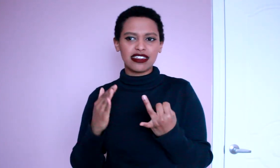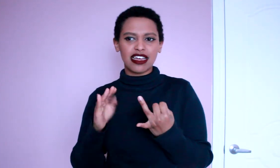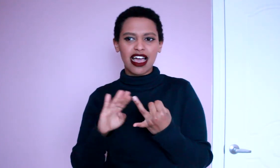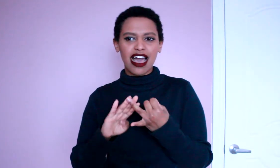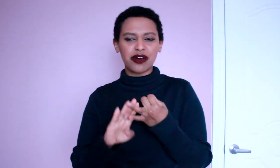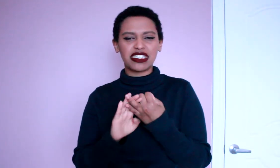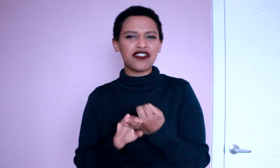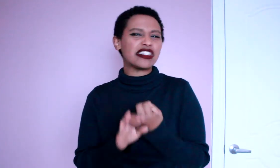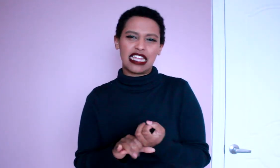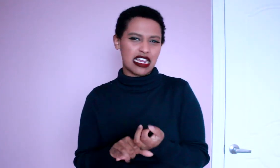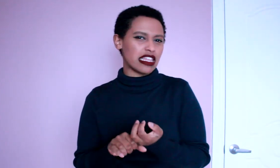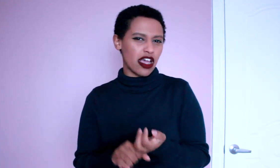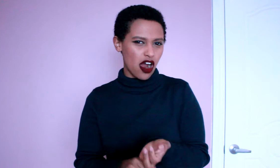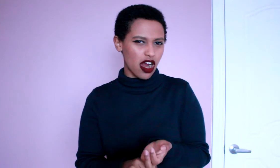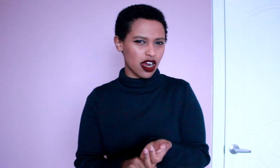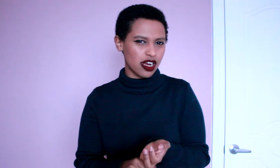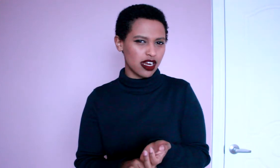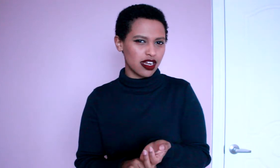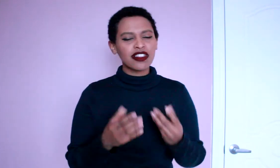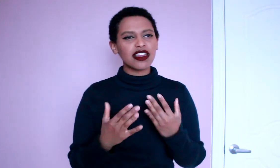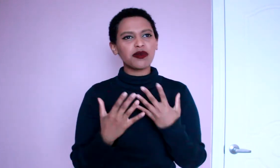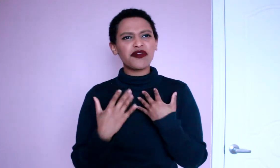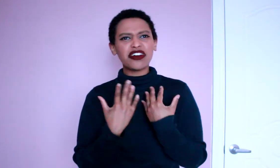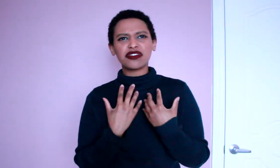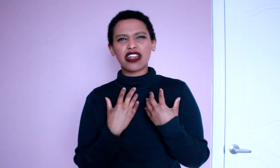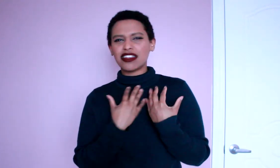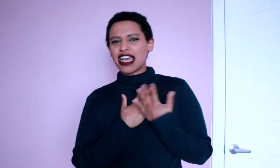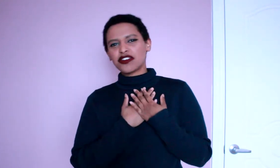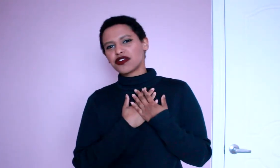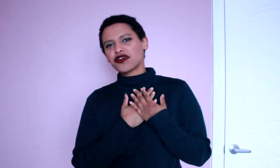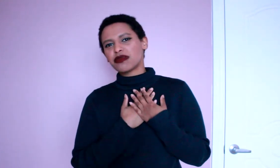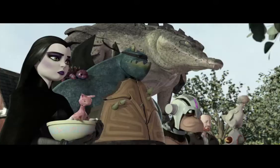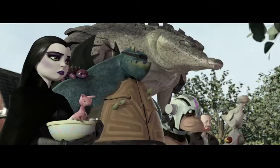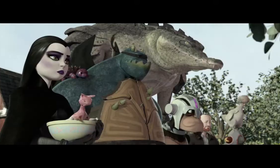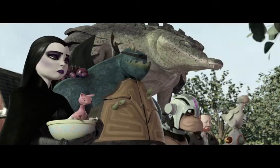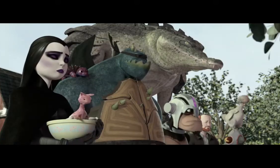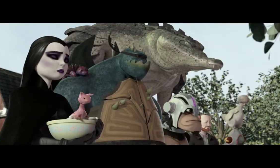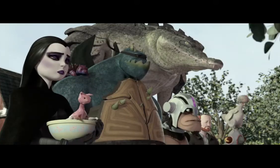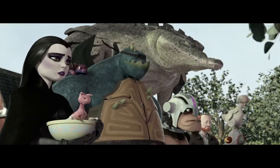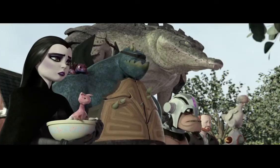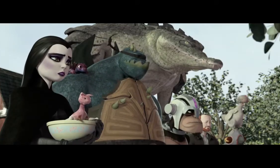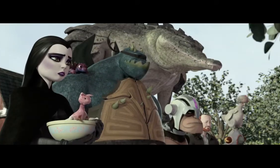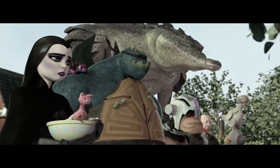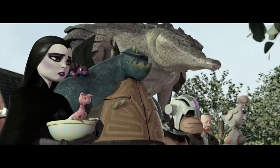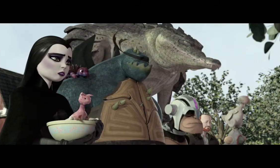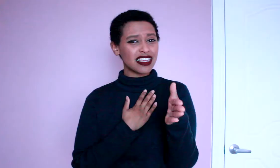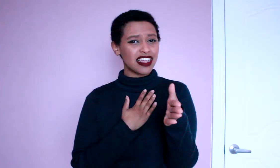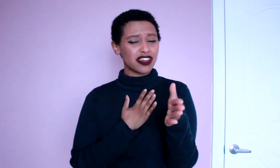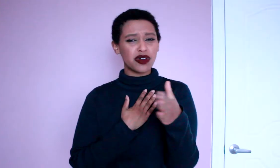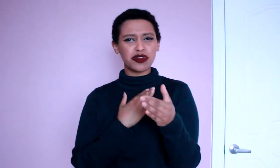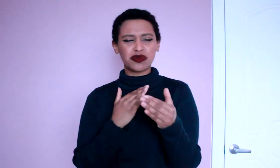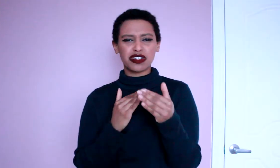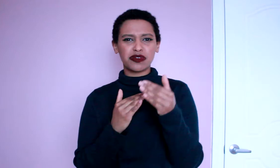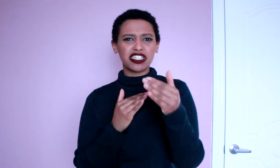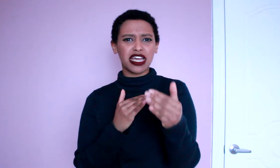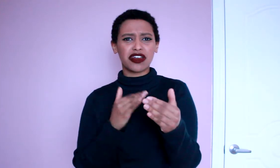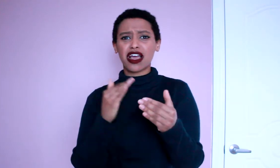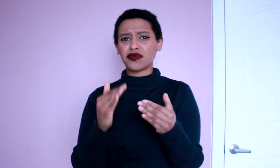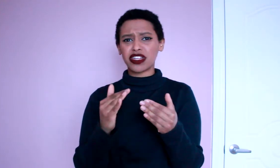how devastated they are. Now what felt unnatural for me was how still everyone was like no one's really reaching out and comforting